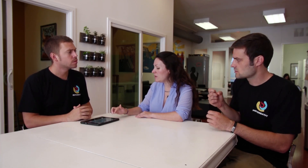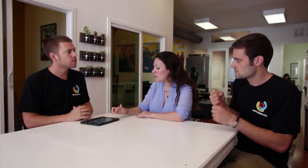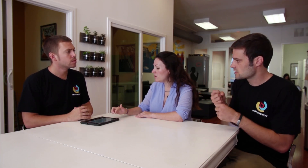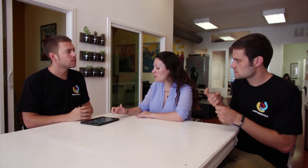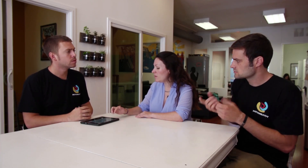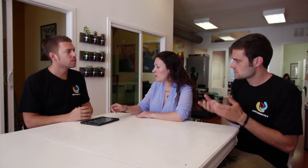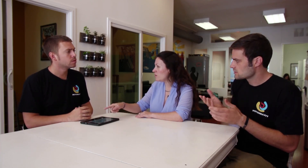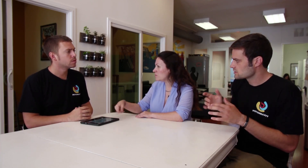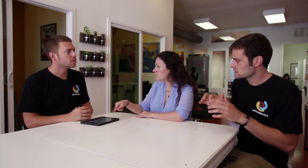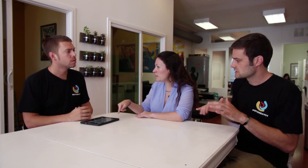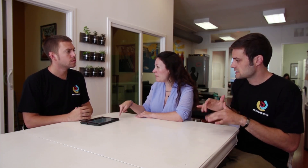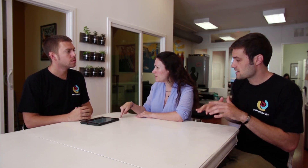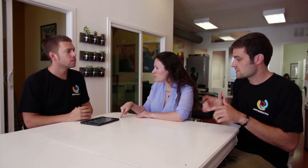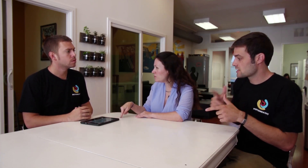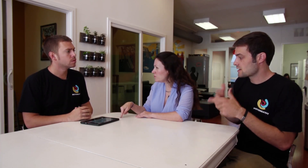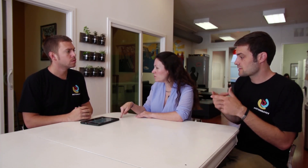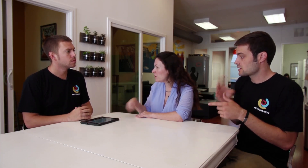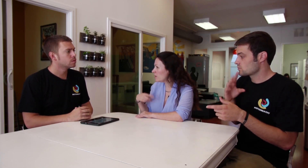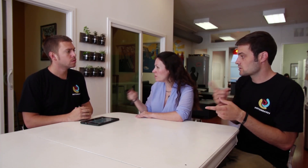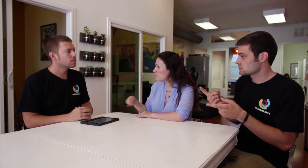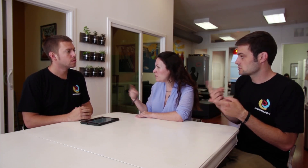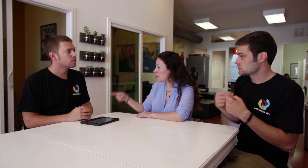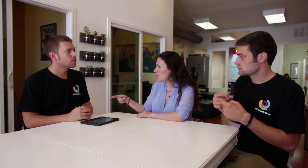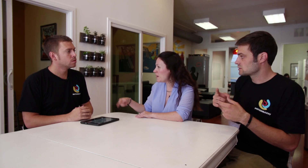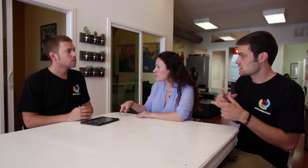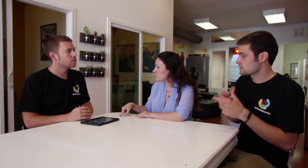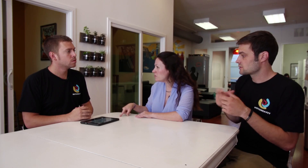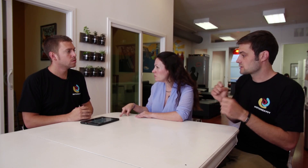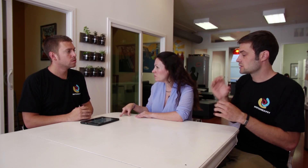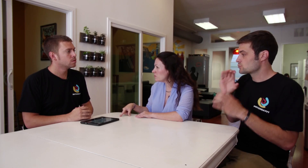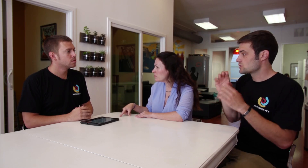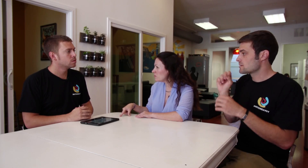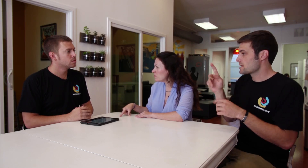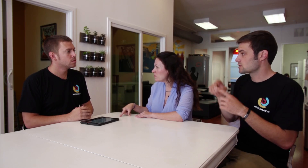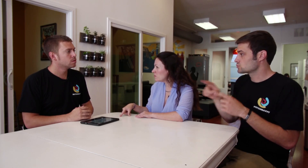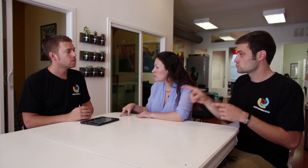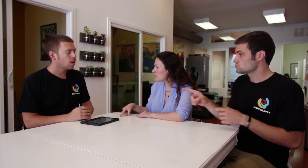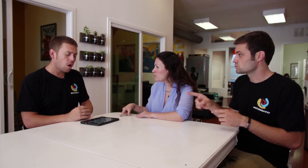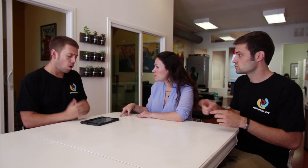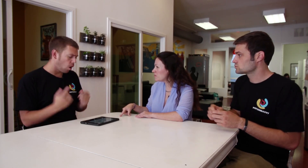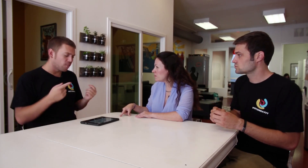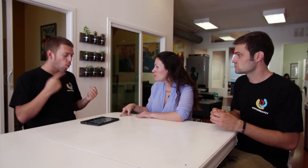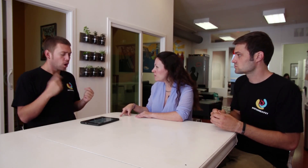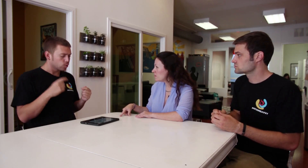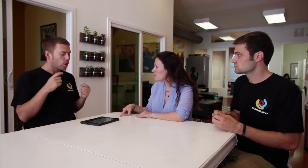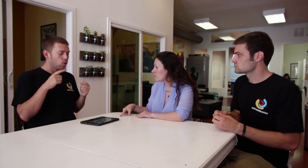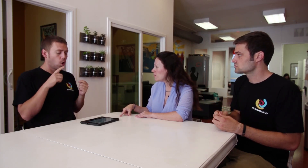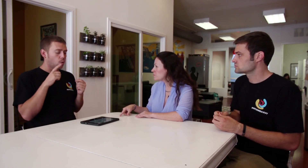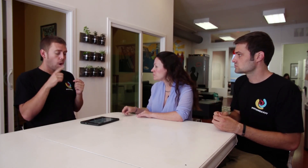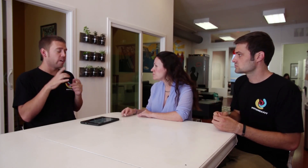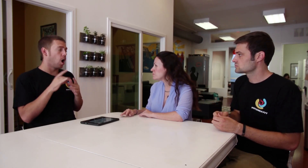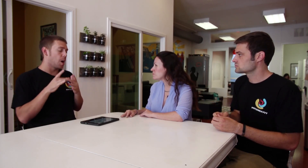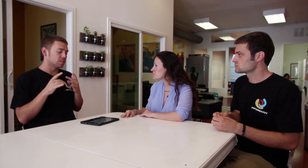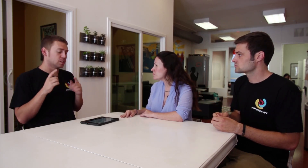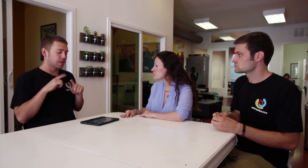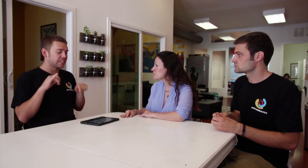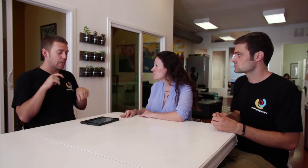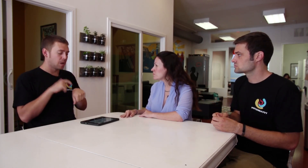in and then it would sign back to you? Can I communicate back to you? Is that possible? course. Those are one of the options. But at the same